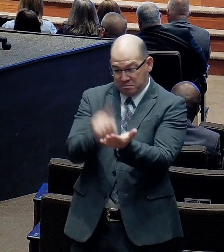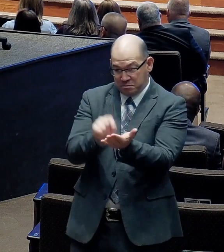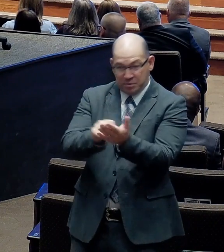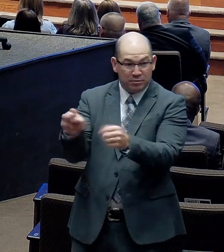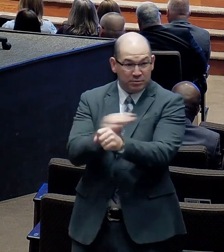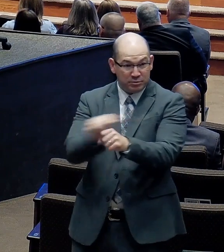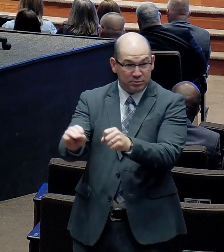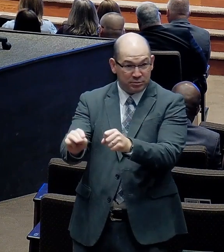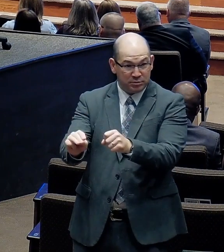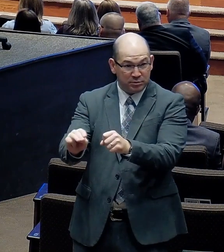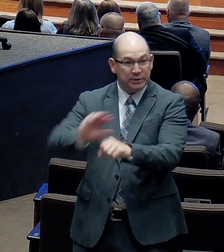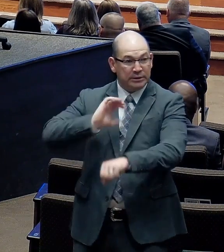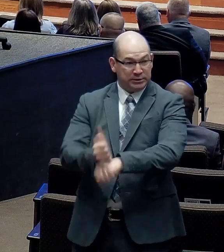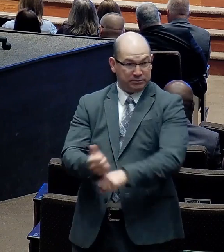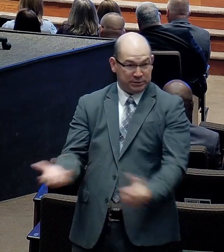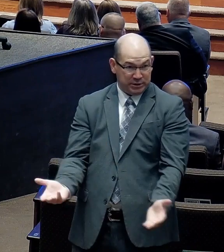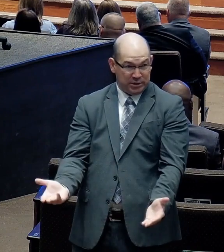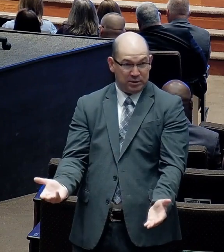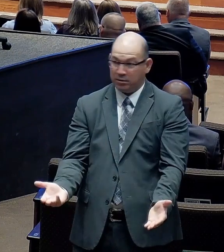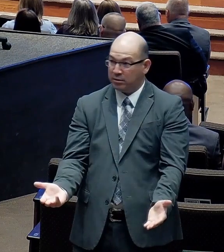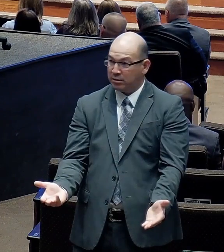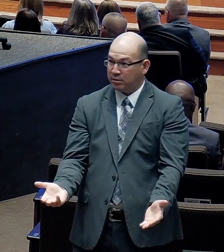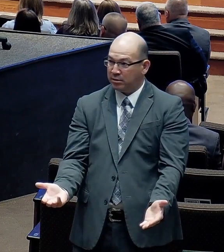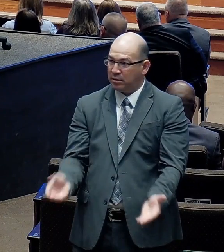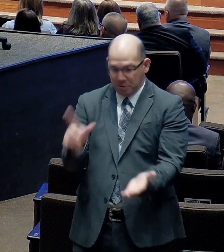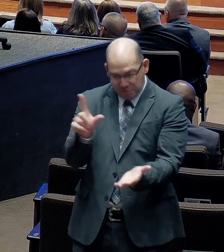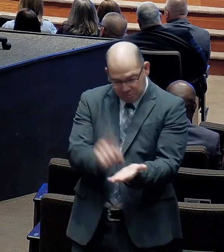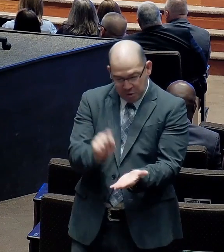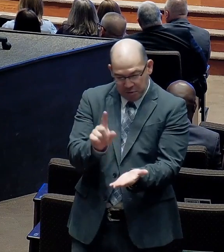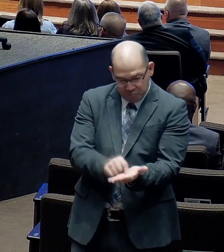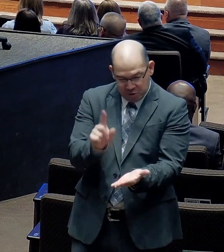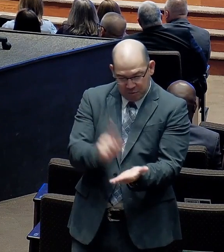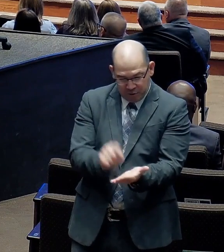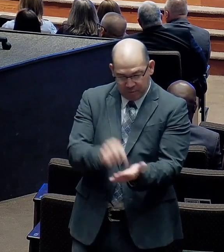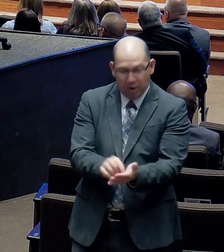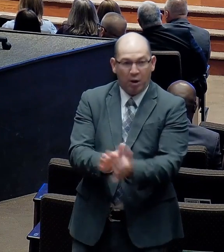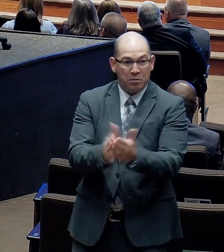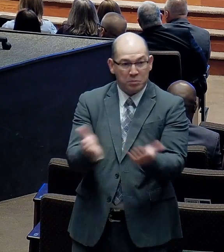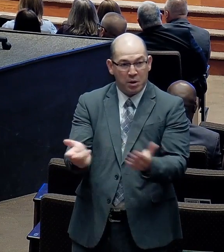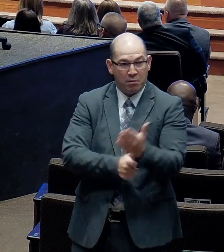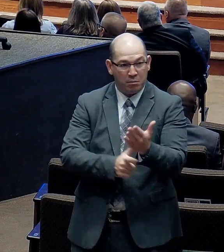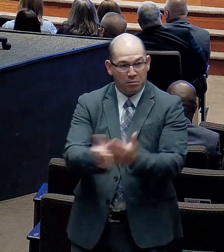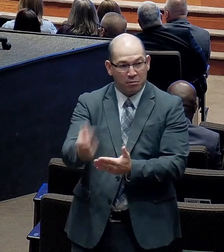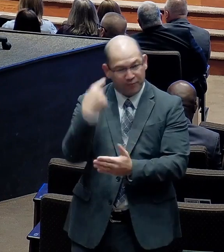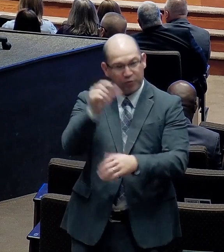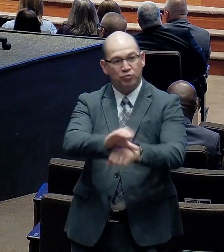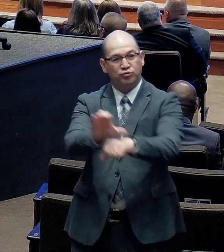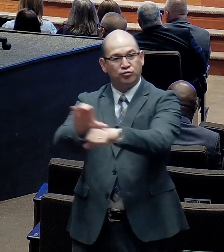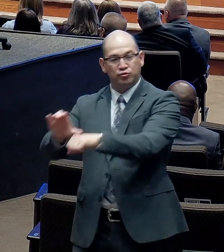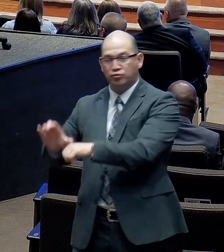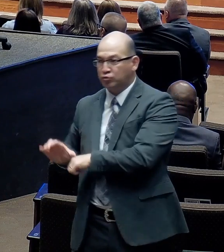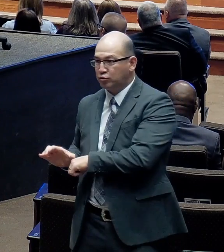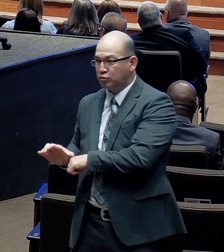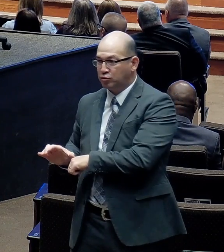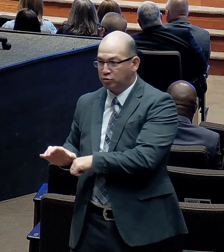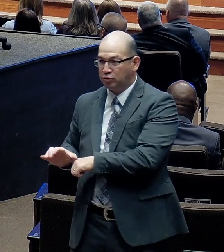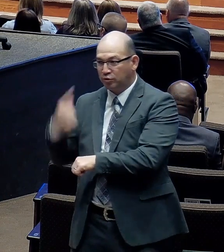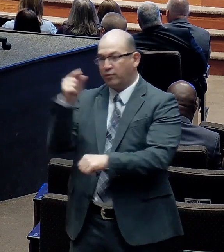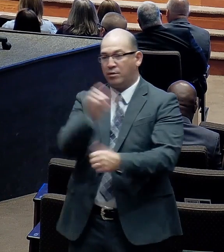And they are providing materials. For churches. And other colleges. so forth. All over.